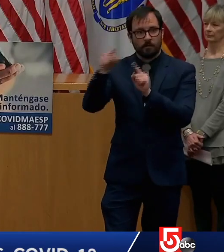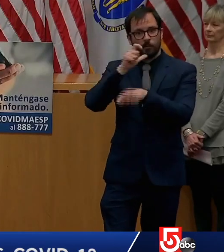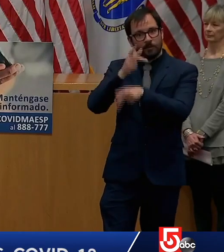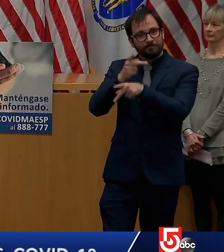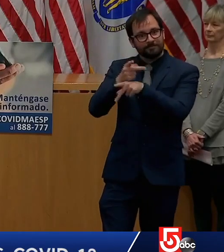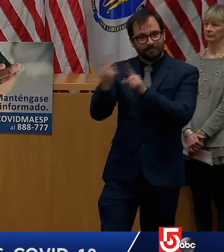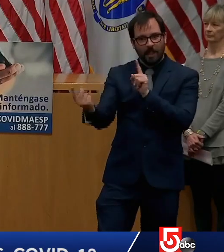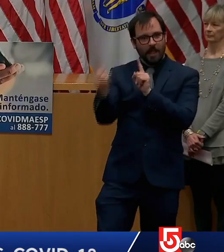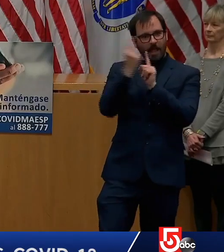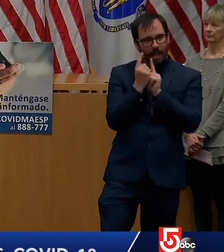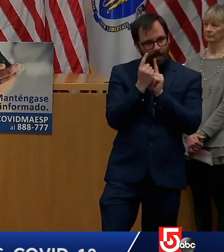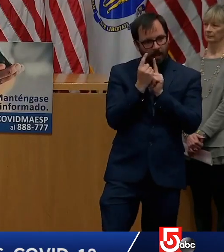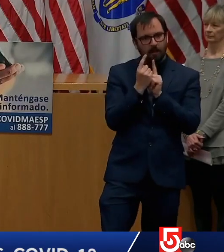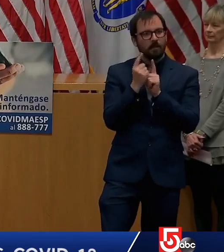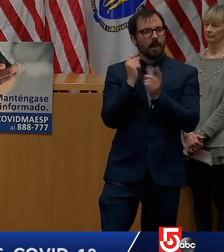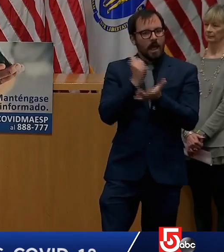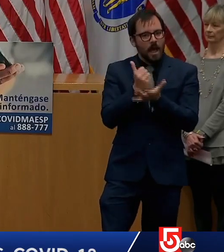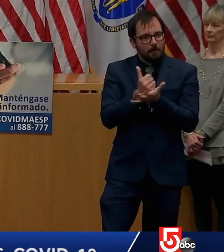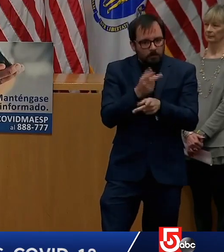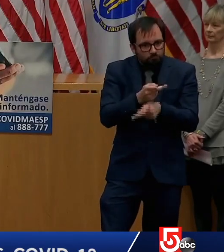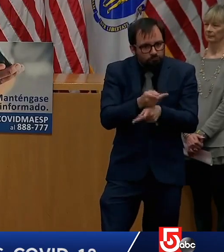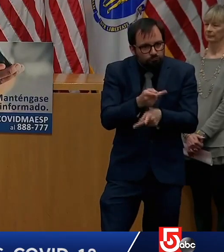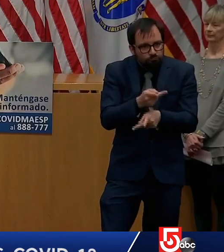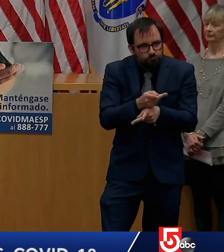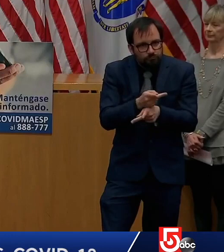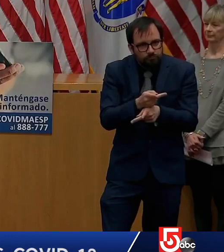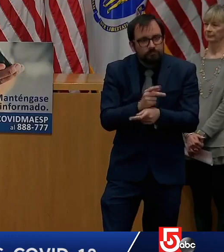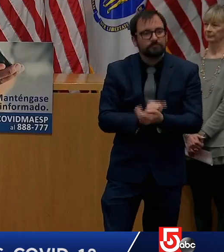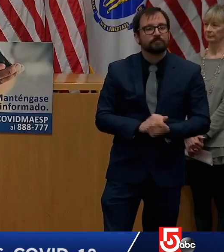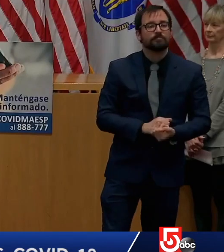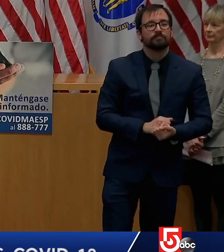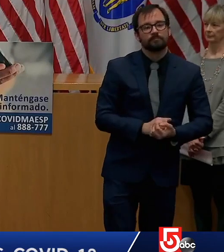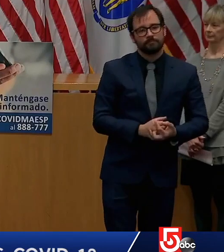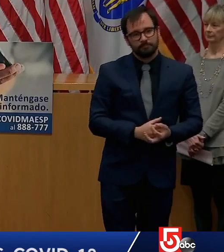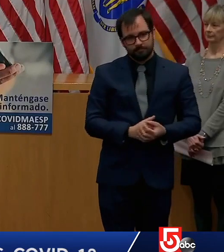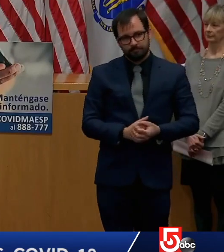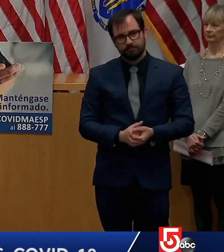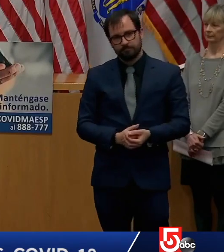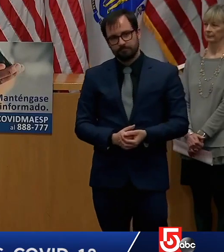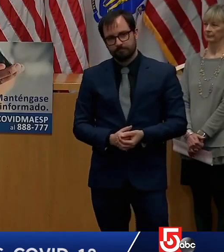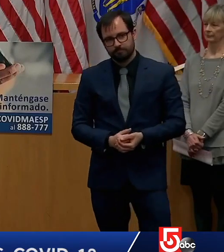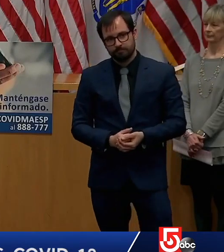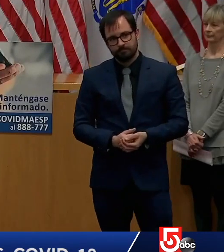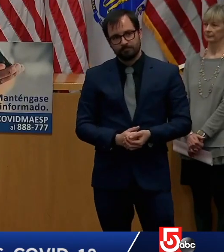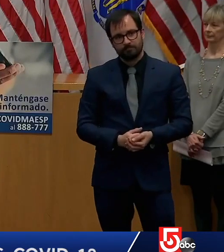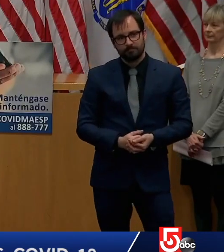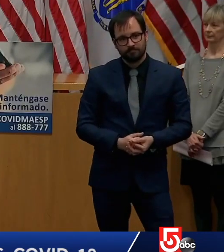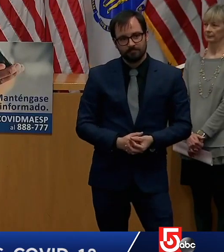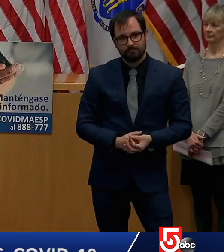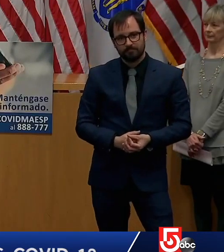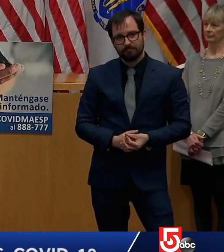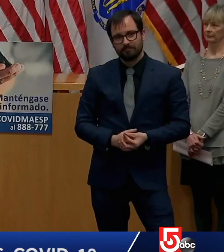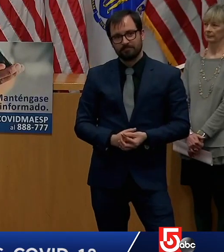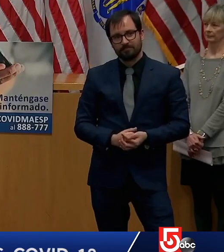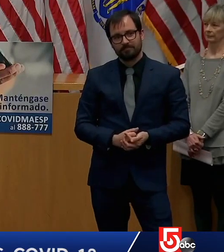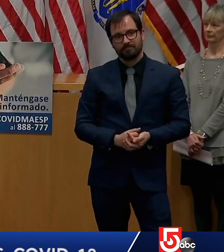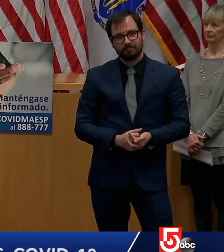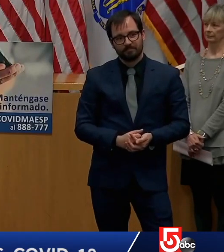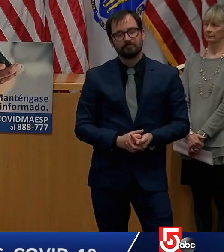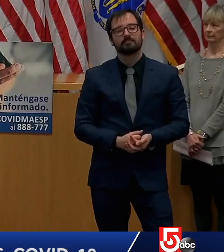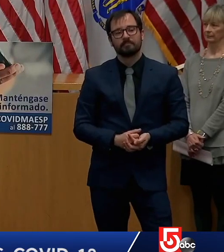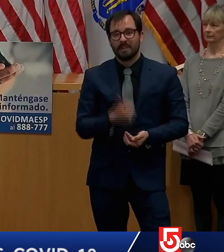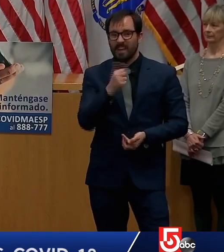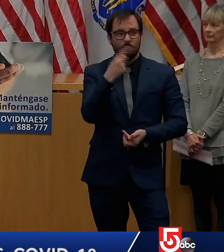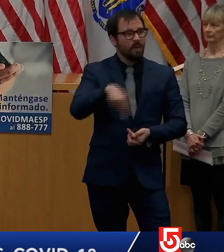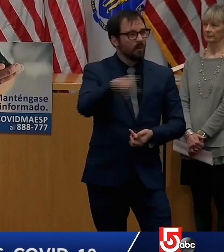programs are uniquely qualified for. Massachusetts Essential Workforce and Families are offered free subscriptions to be able